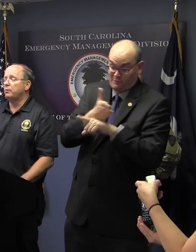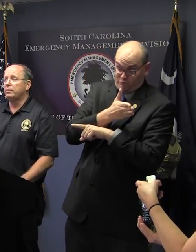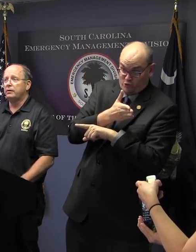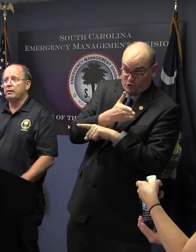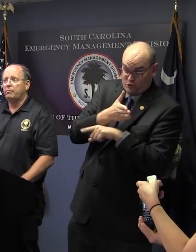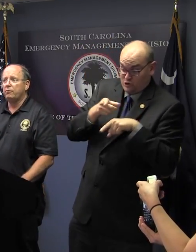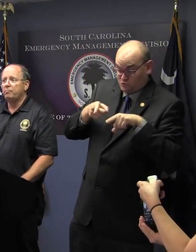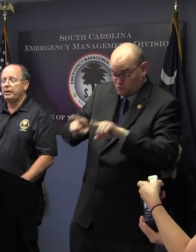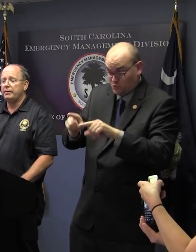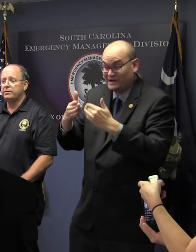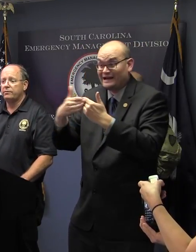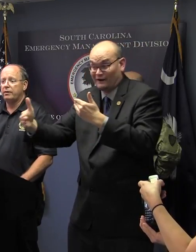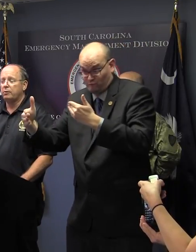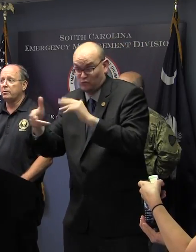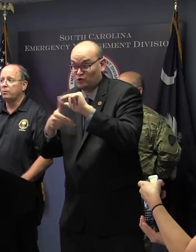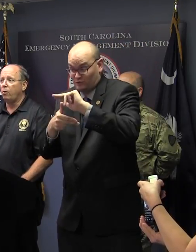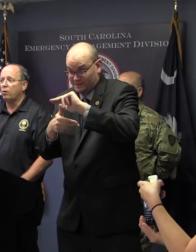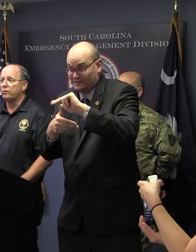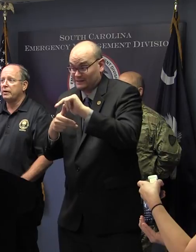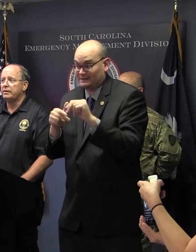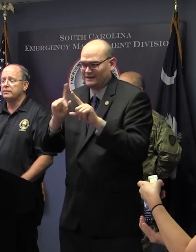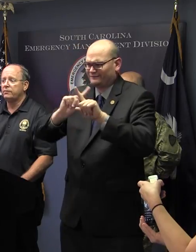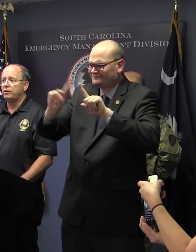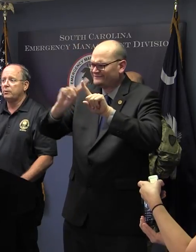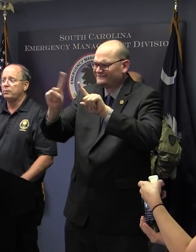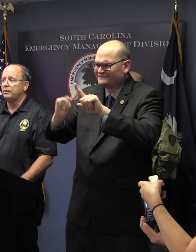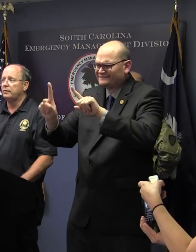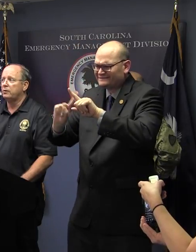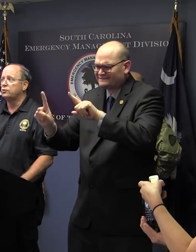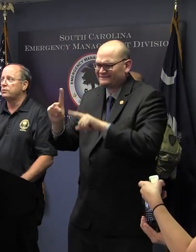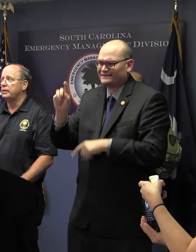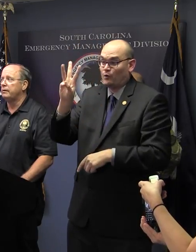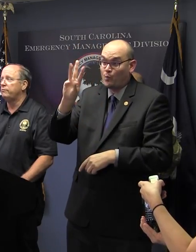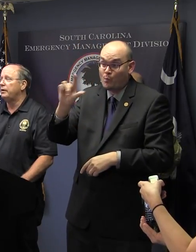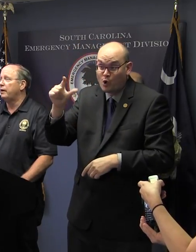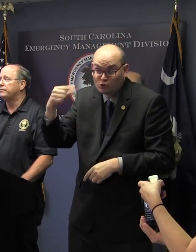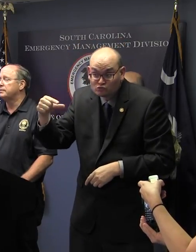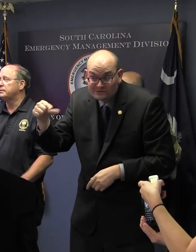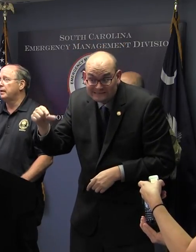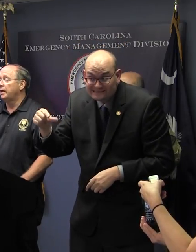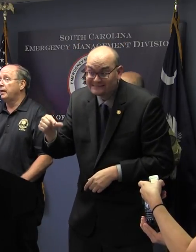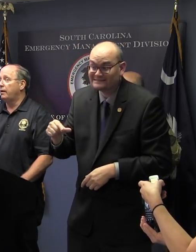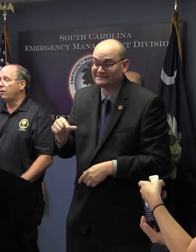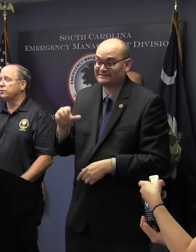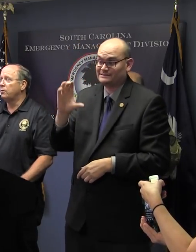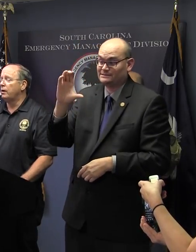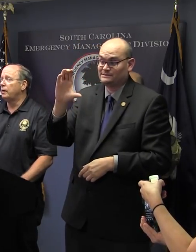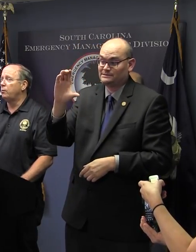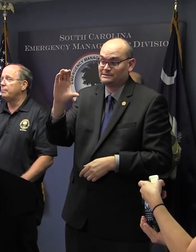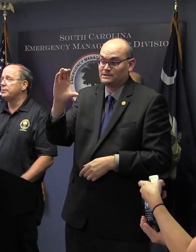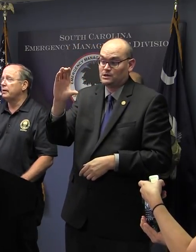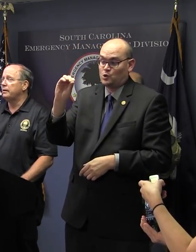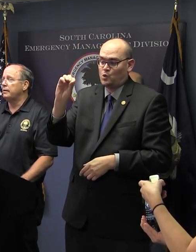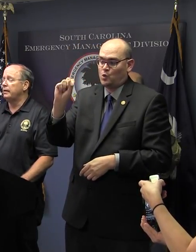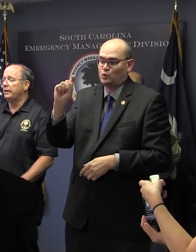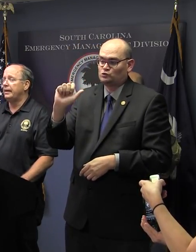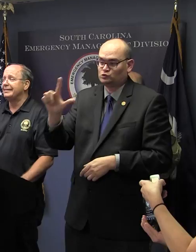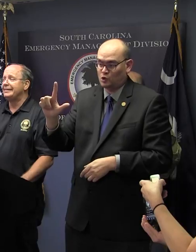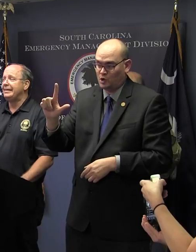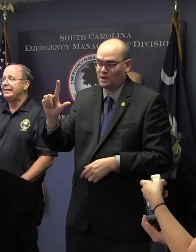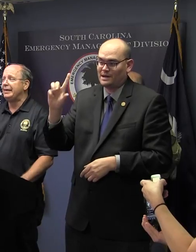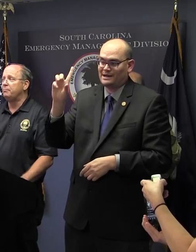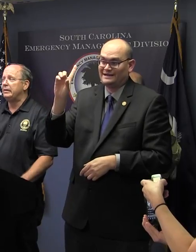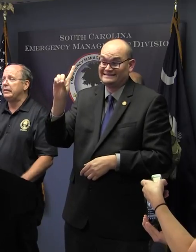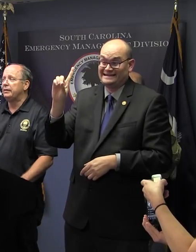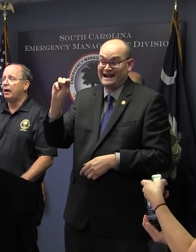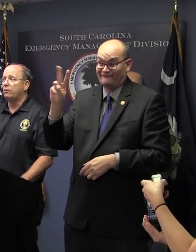It's available in a number of means. It's available at Walgreens. It's available at coastal DMV offices and also on our website at